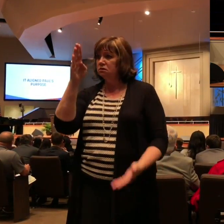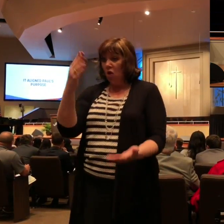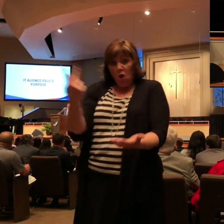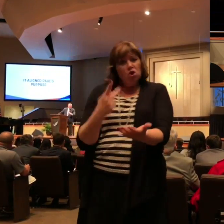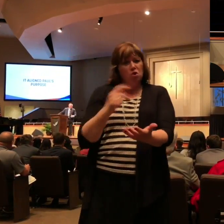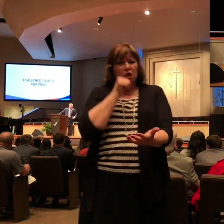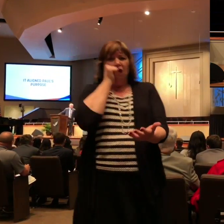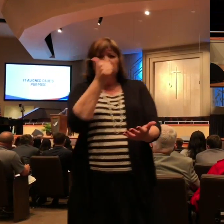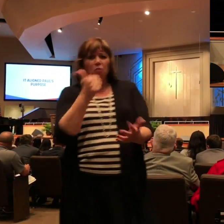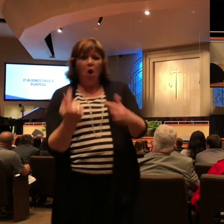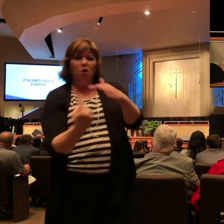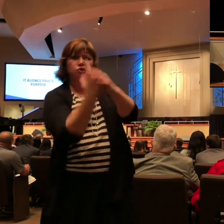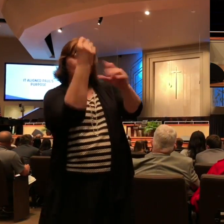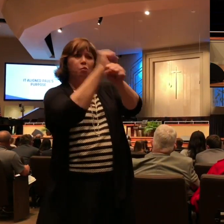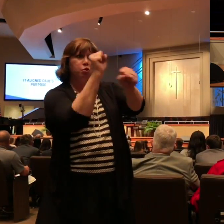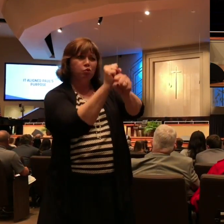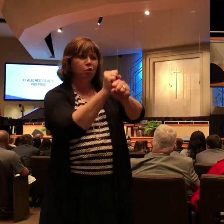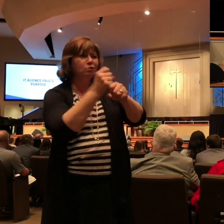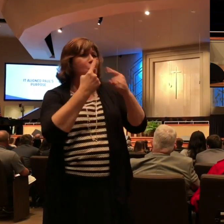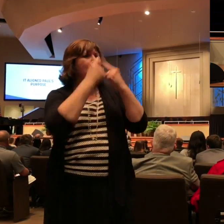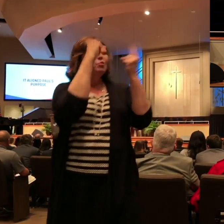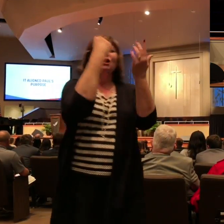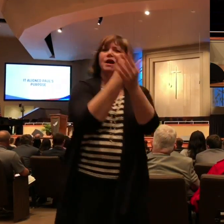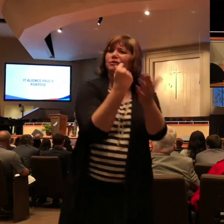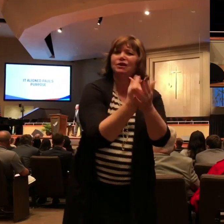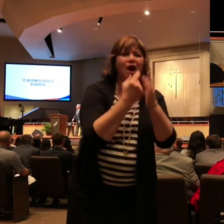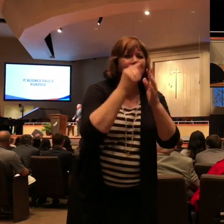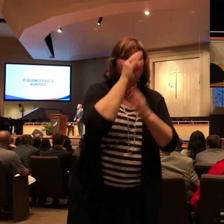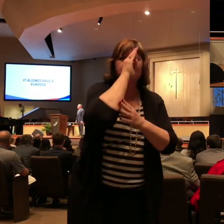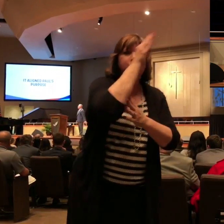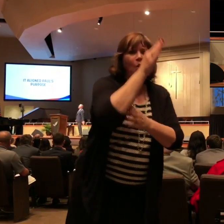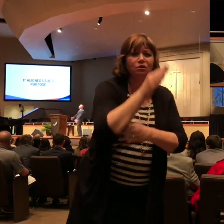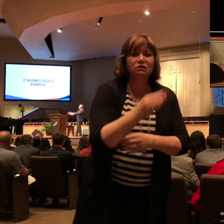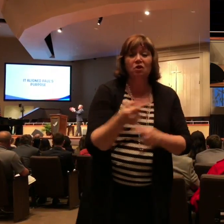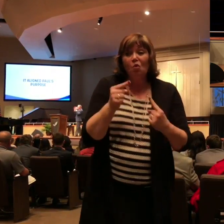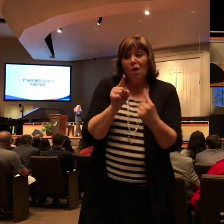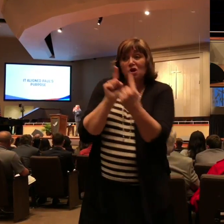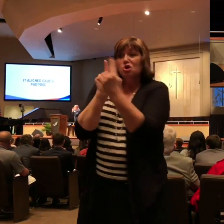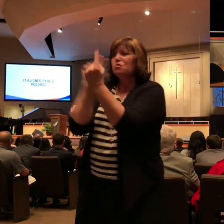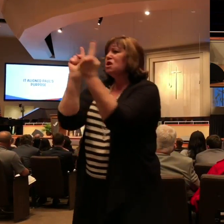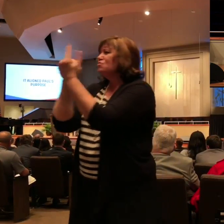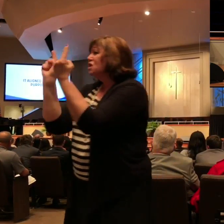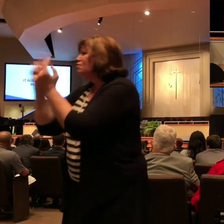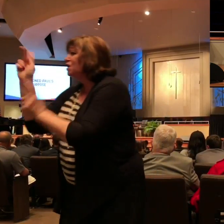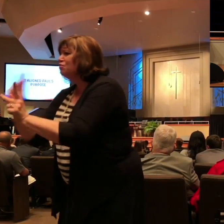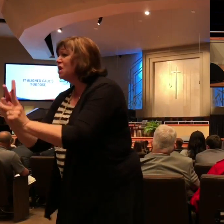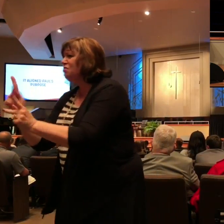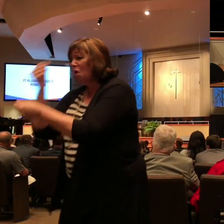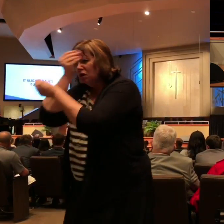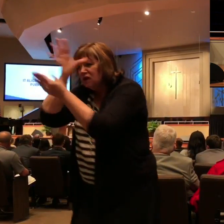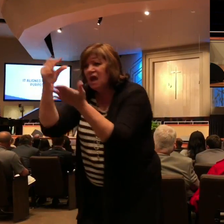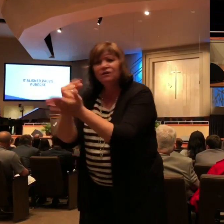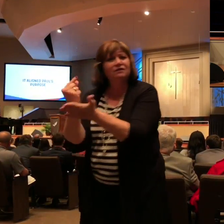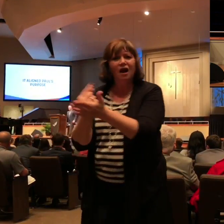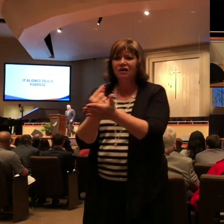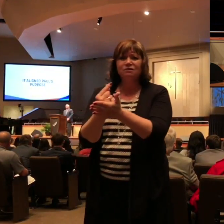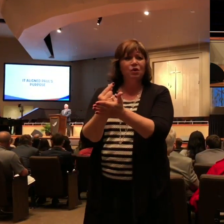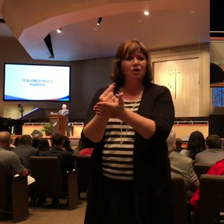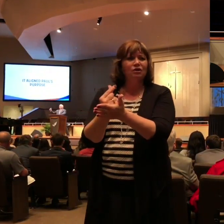word of God with boldness as you and I come into contact with somebody who doesn't know Christ let's speak the gospel with boldness let's take out a gospel